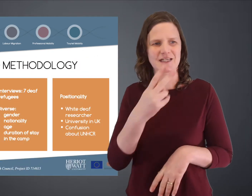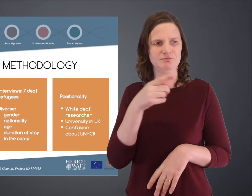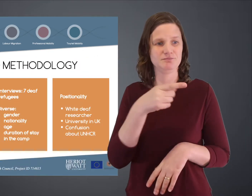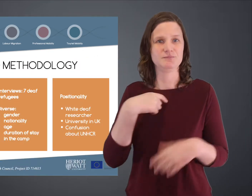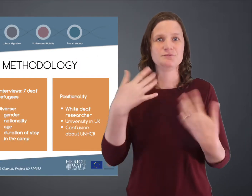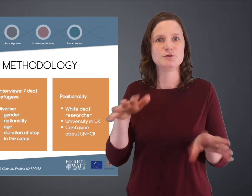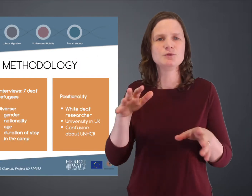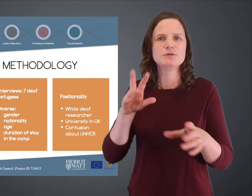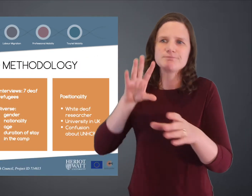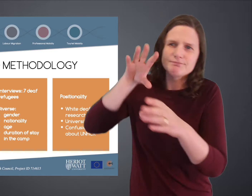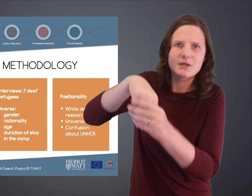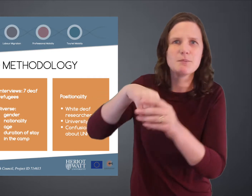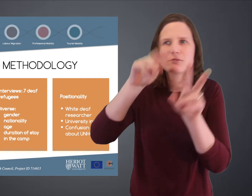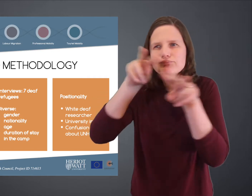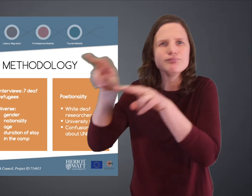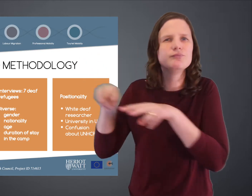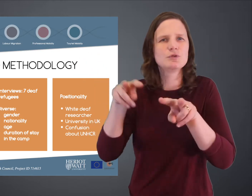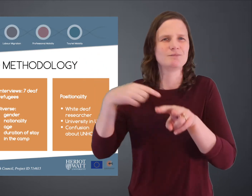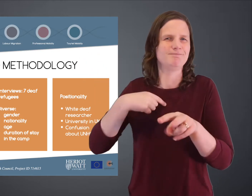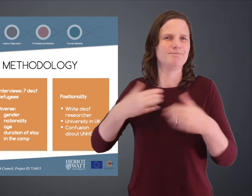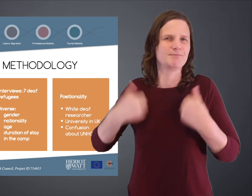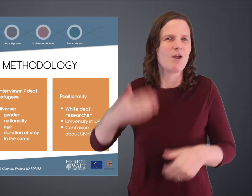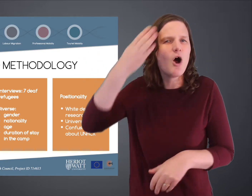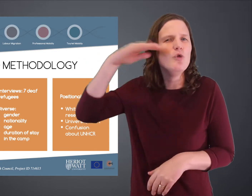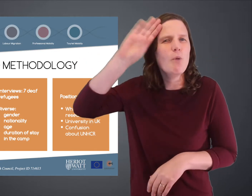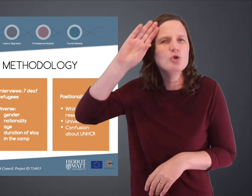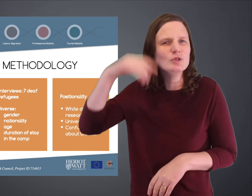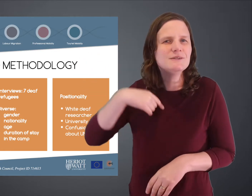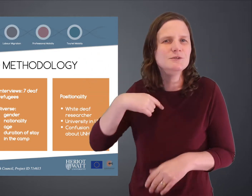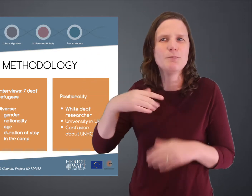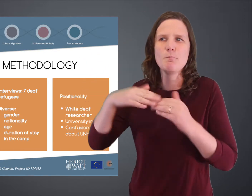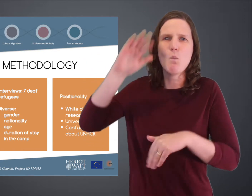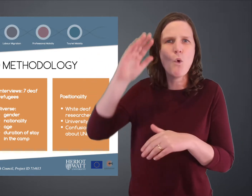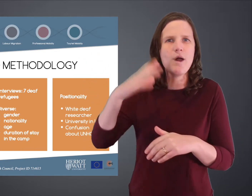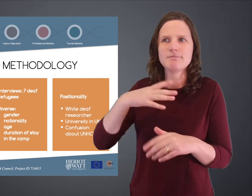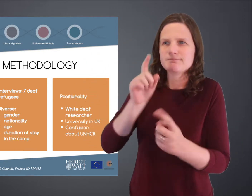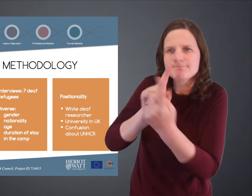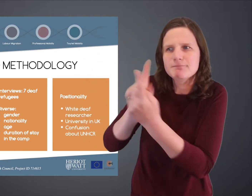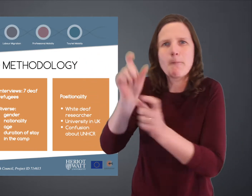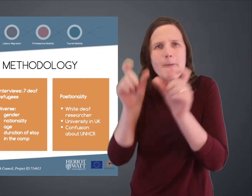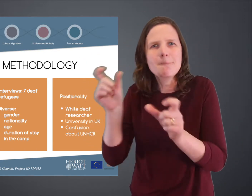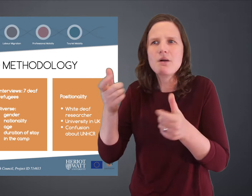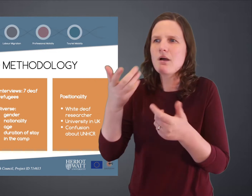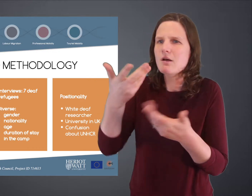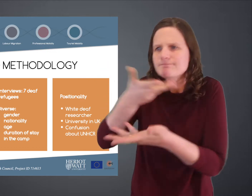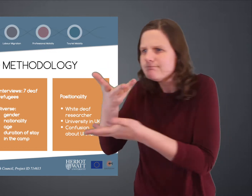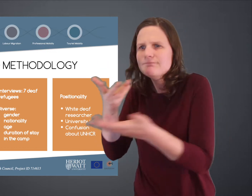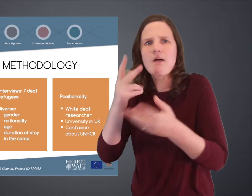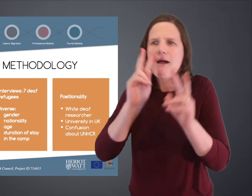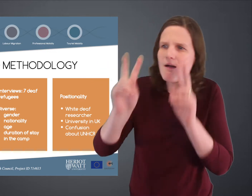So, you can see on this slide I used participant observation. I'm an anthropologist myself, so it's more about meeting people,